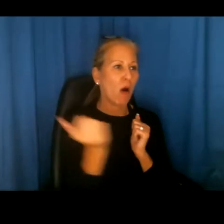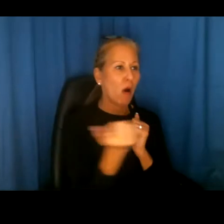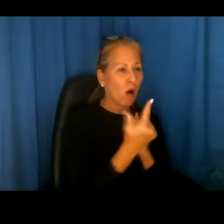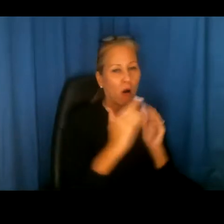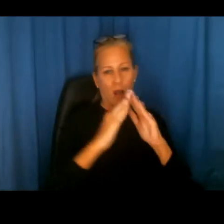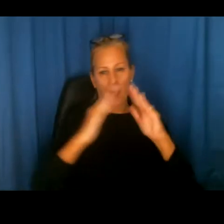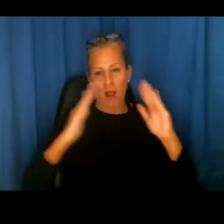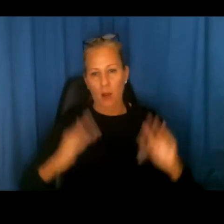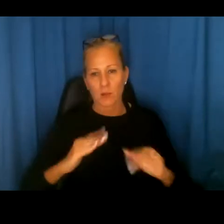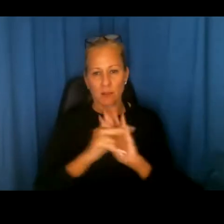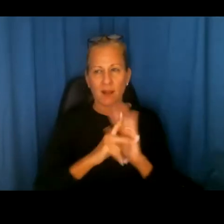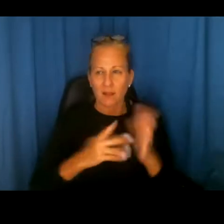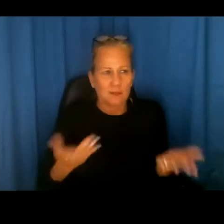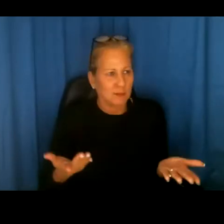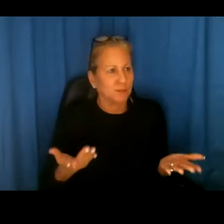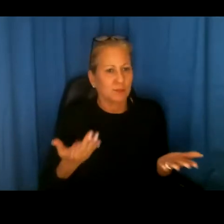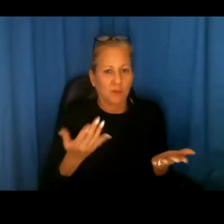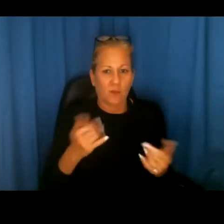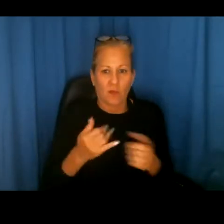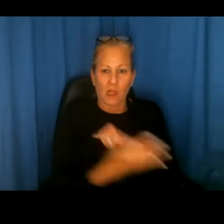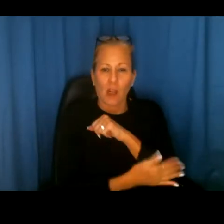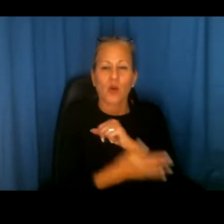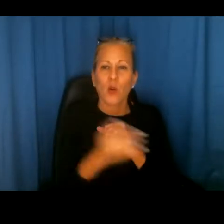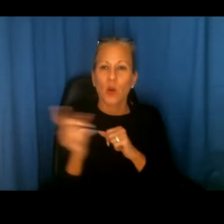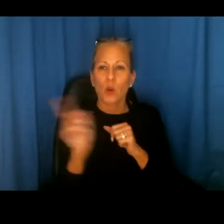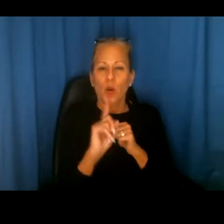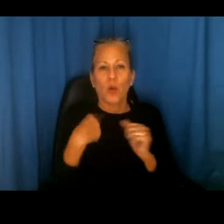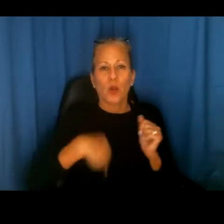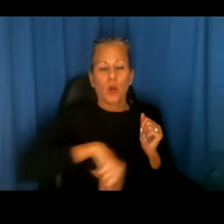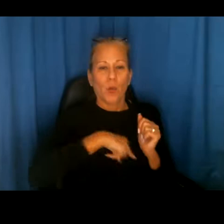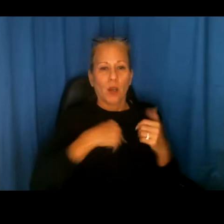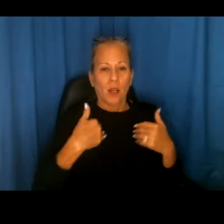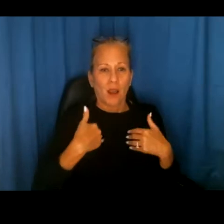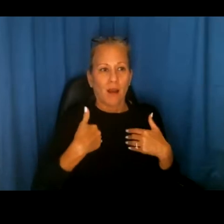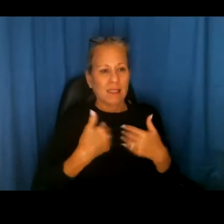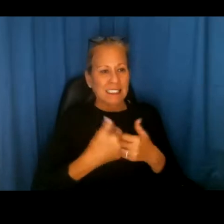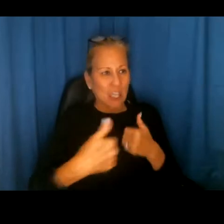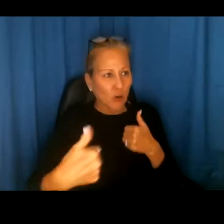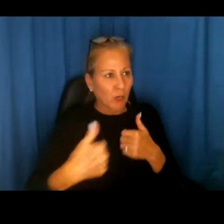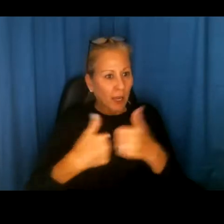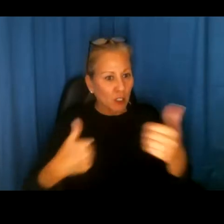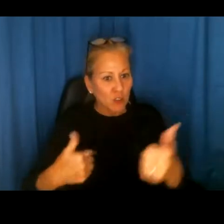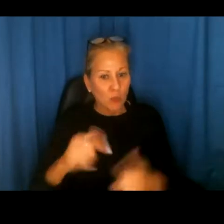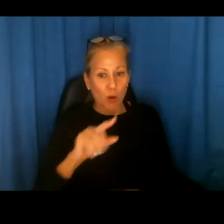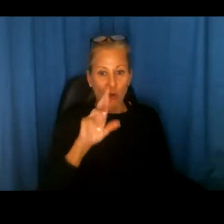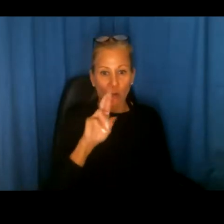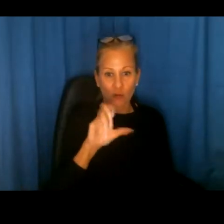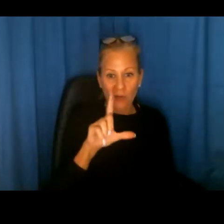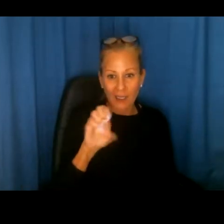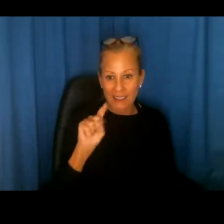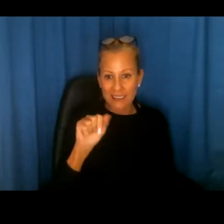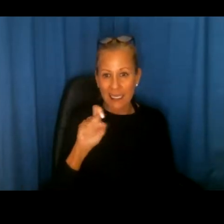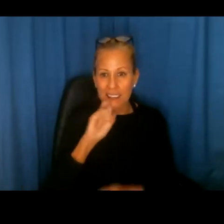be in a country, um, you know, where we have segregation and where real estate is about